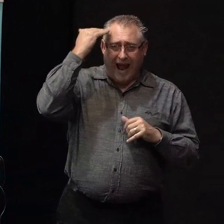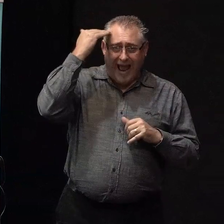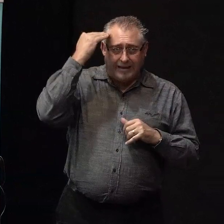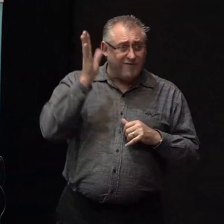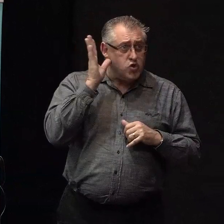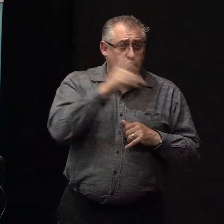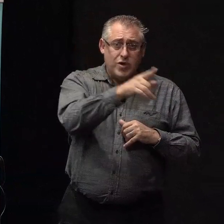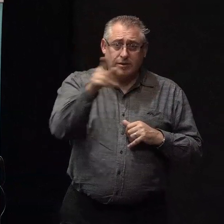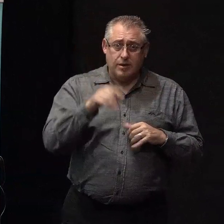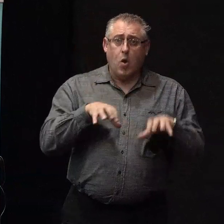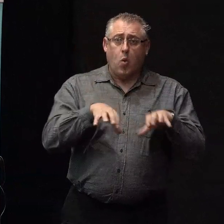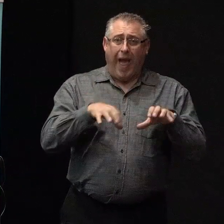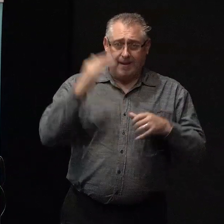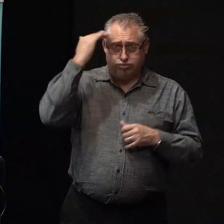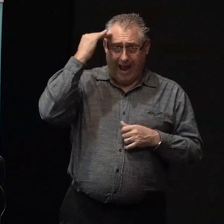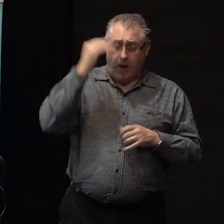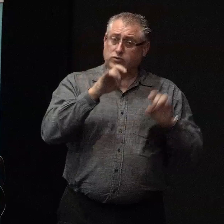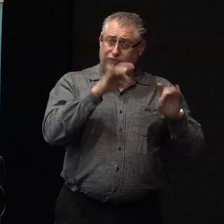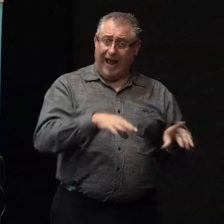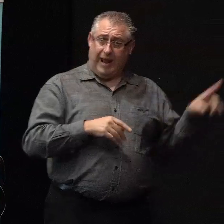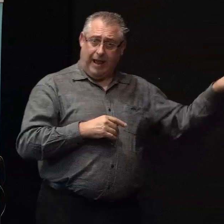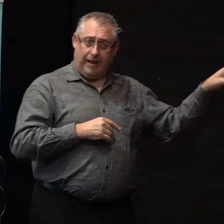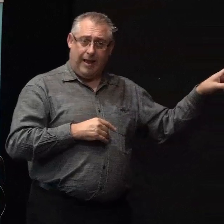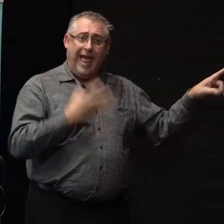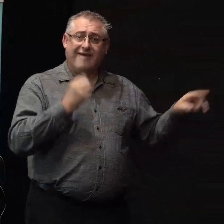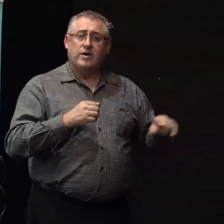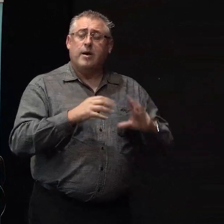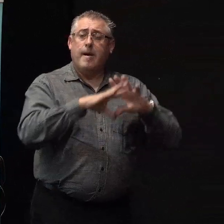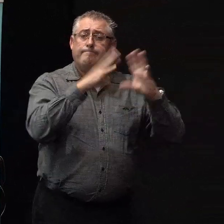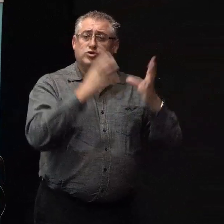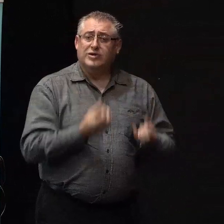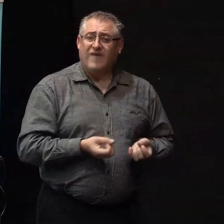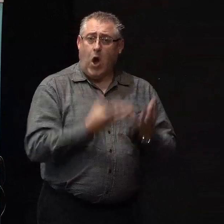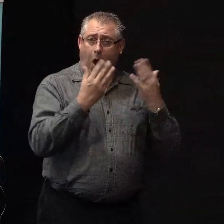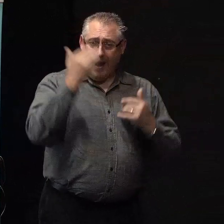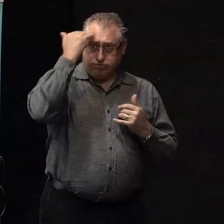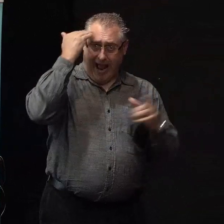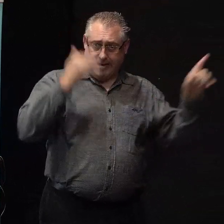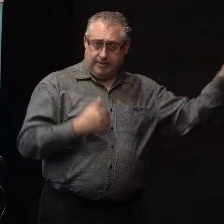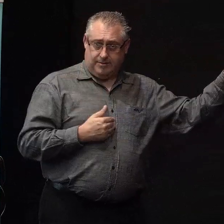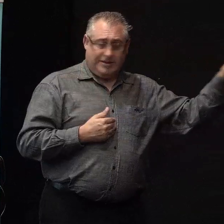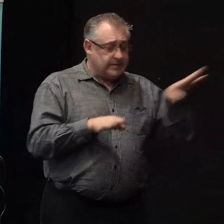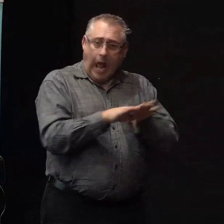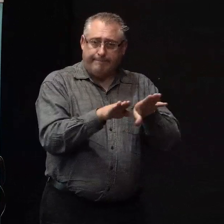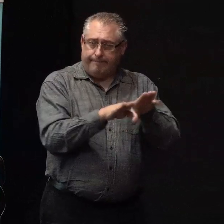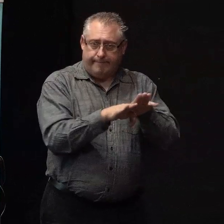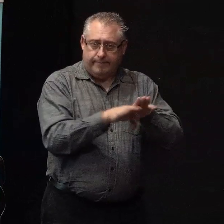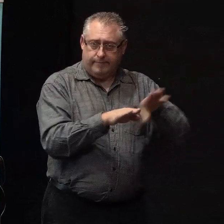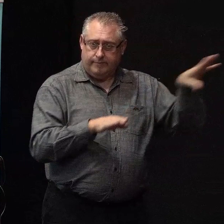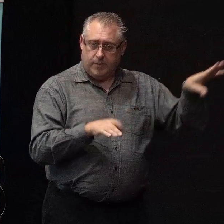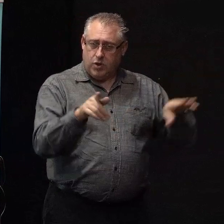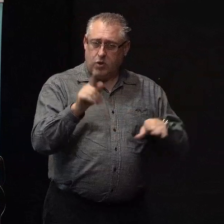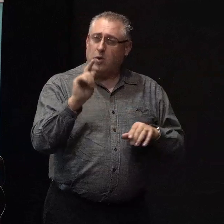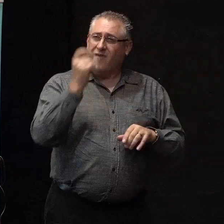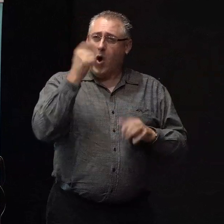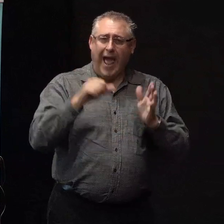Yeah. In Australia, they have bushfire brain. So it's the same thing. This is cortisol. And you may find that it's quite hard